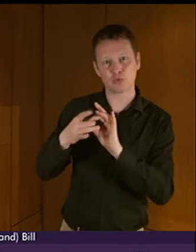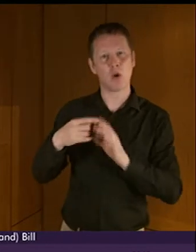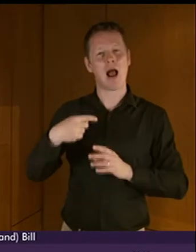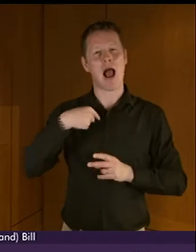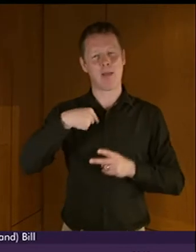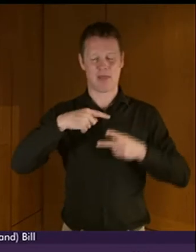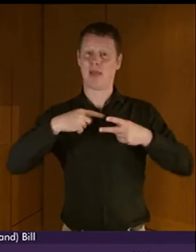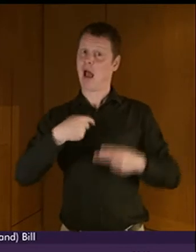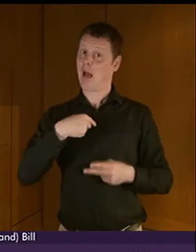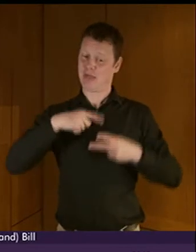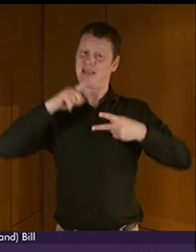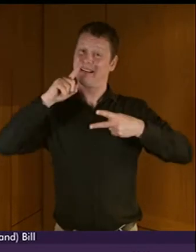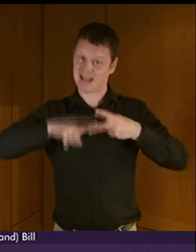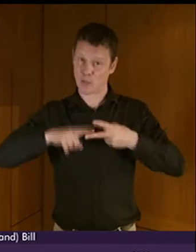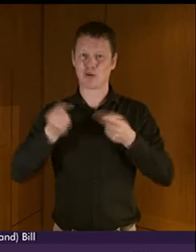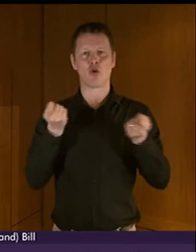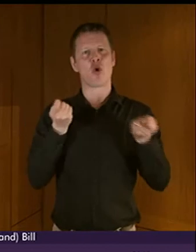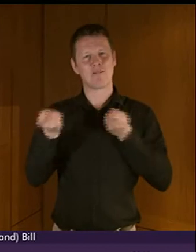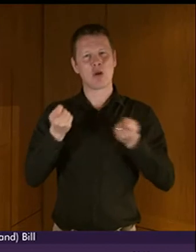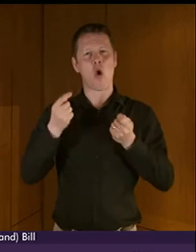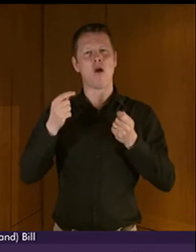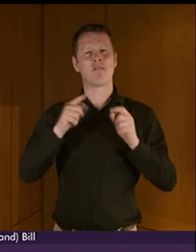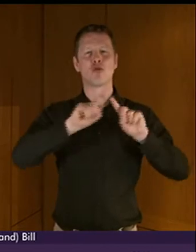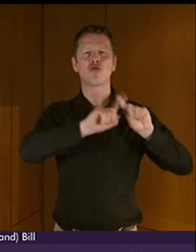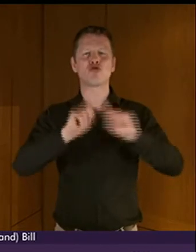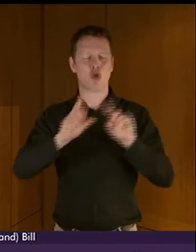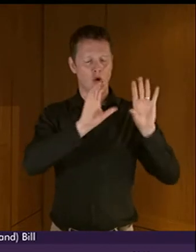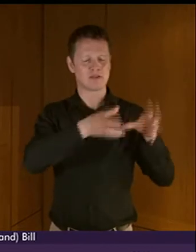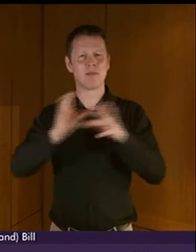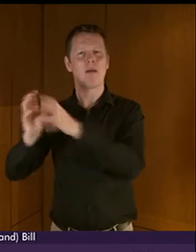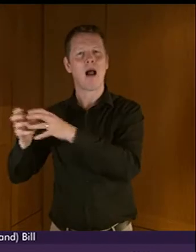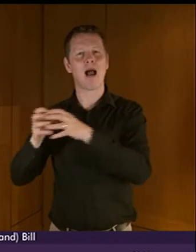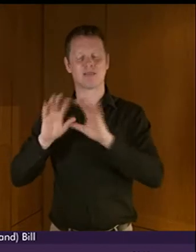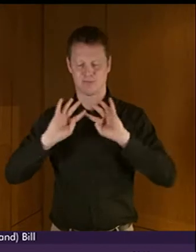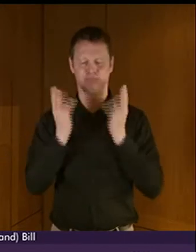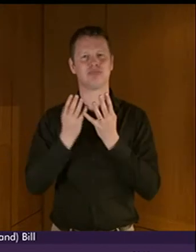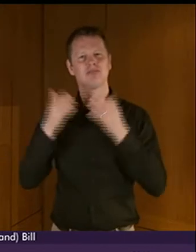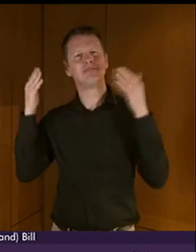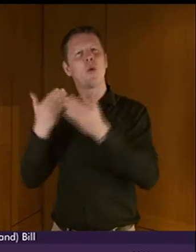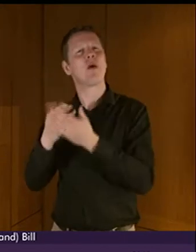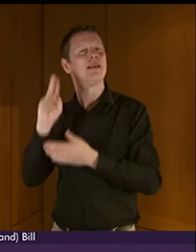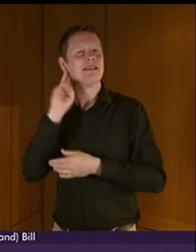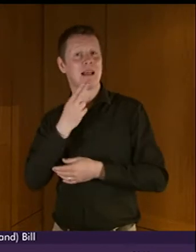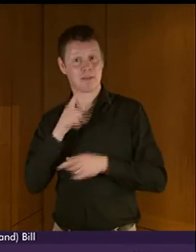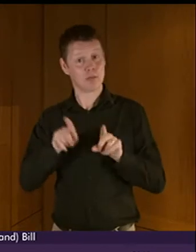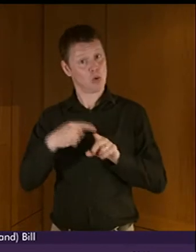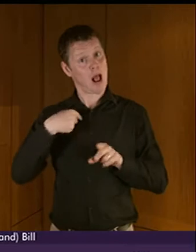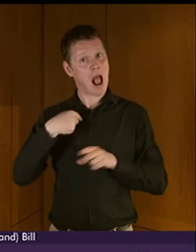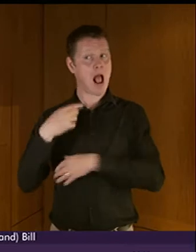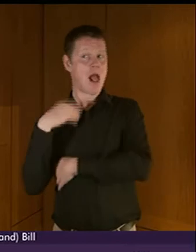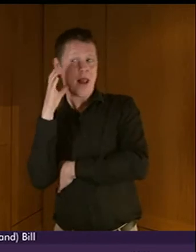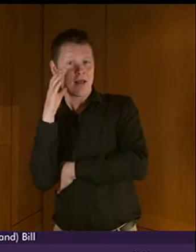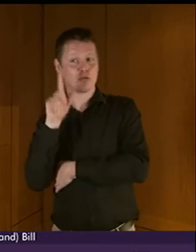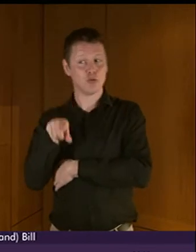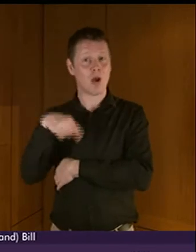the Cross Party in Deafness, I have listened also to the other groups coming in to Parliament